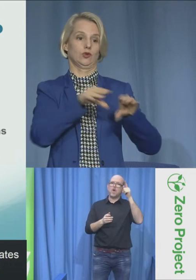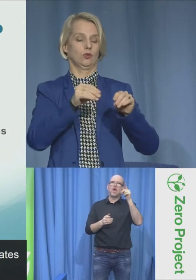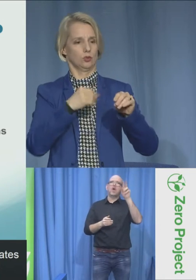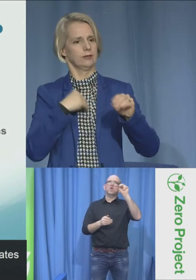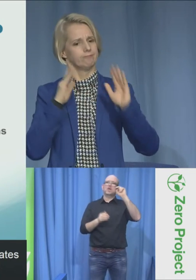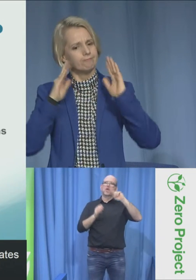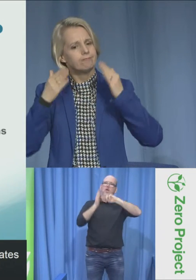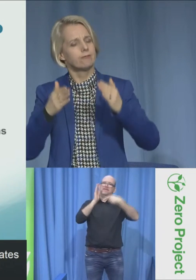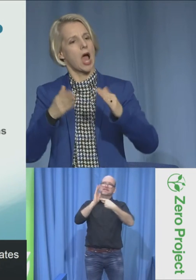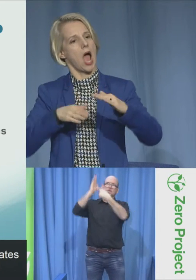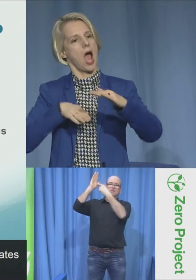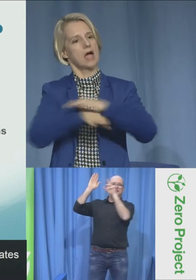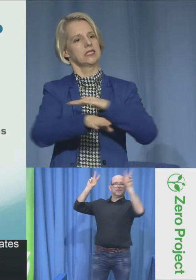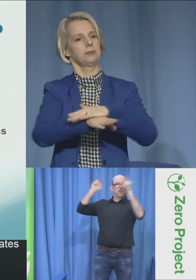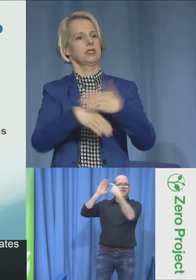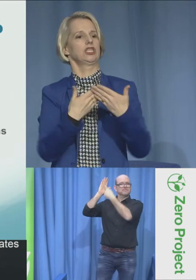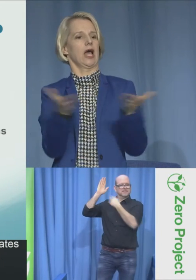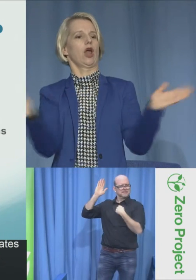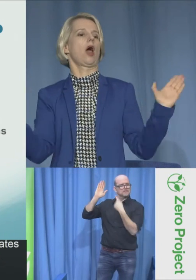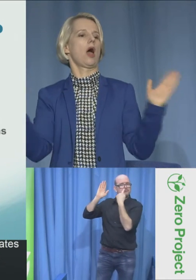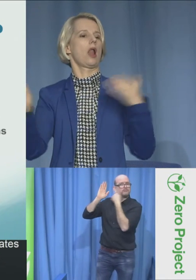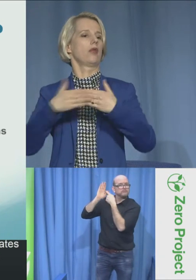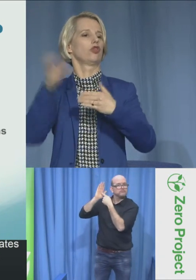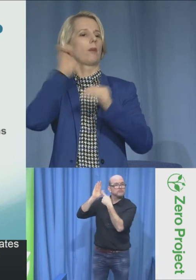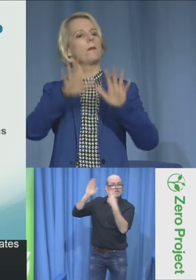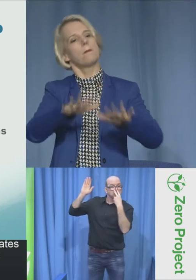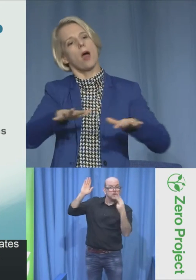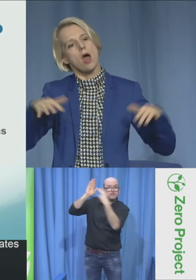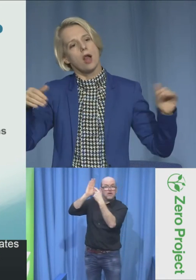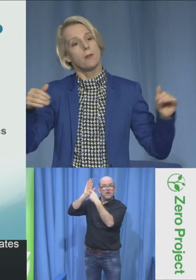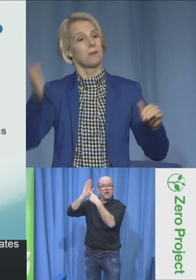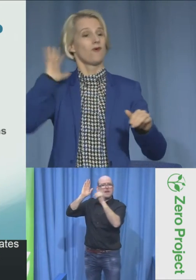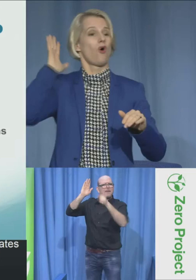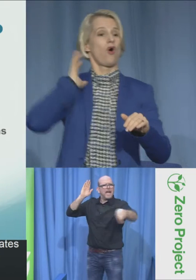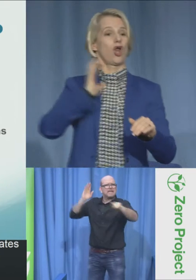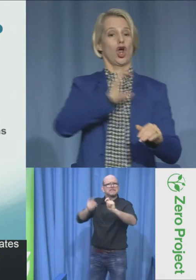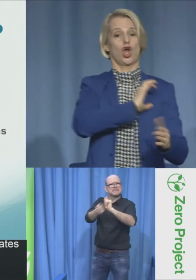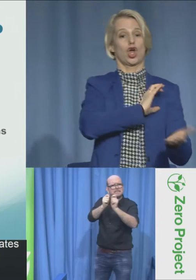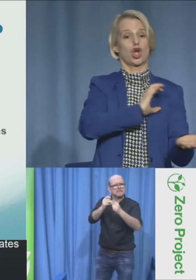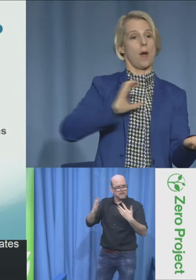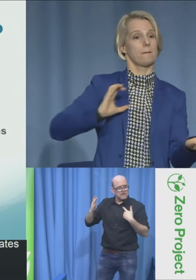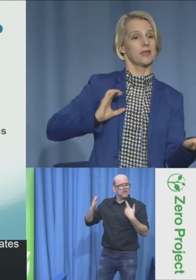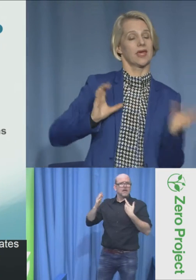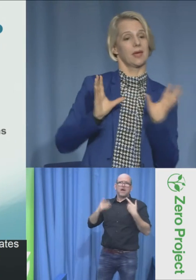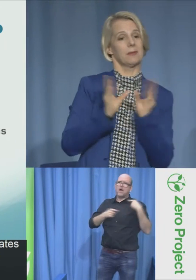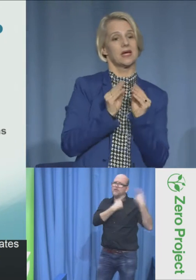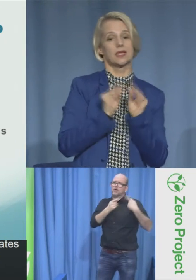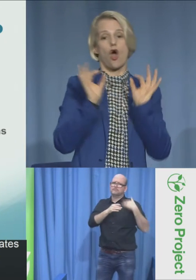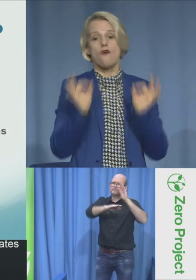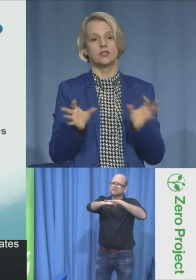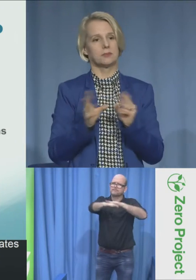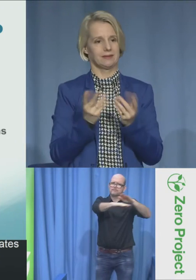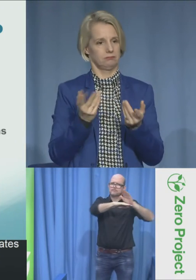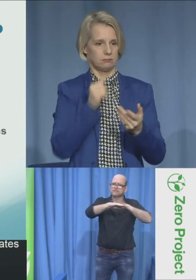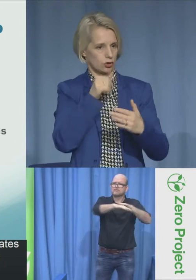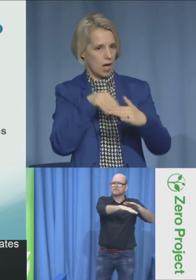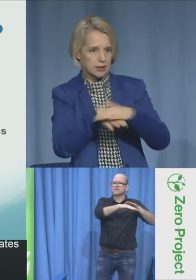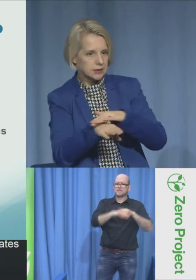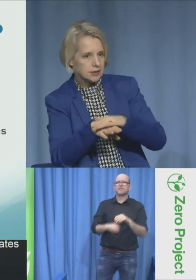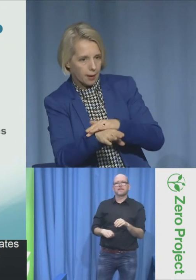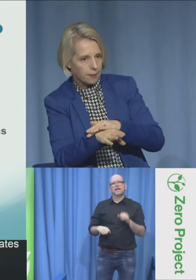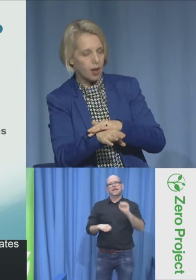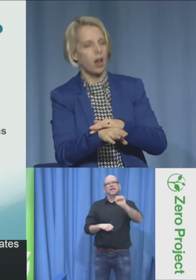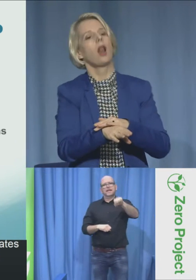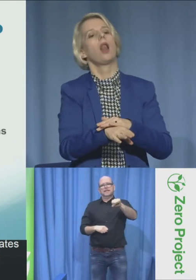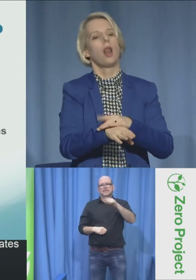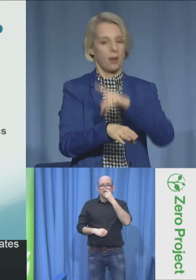influenced the result of that report. So it's increased access in general at